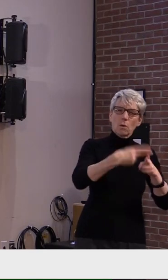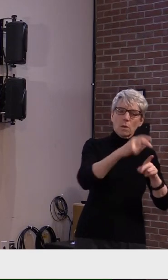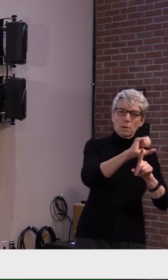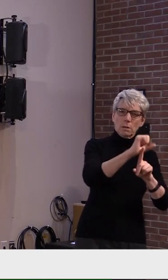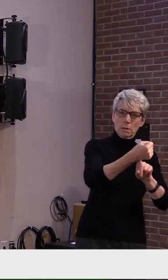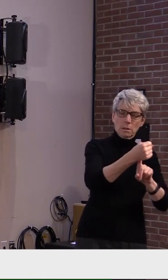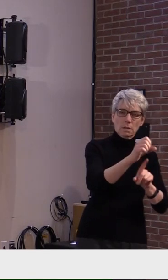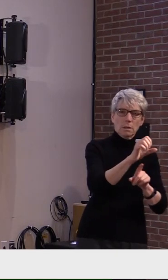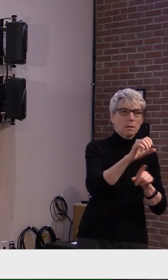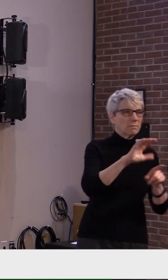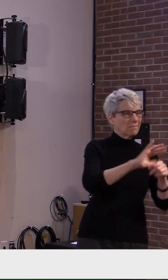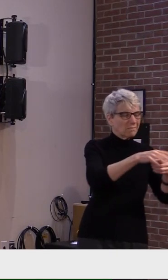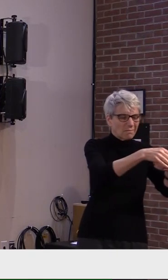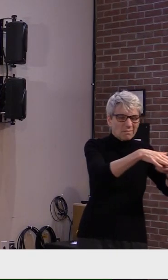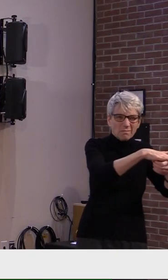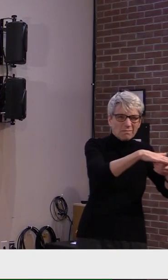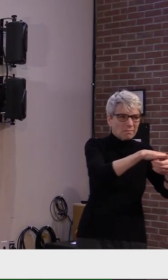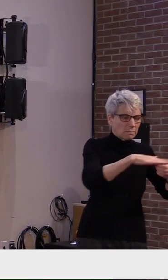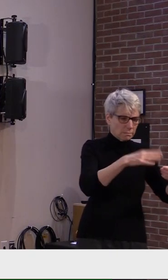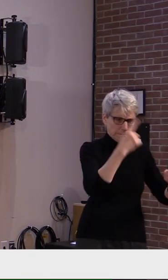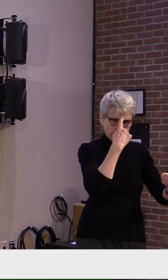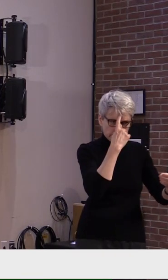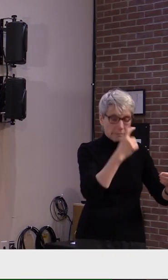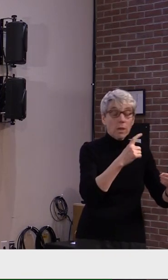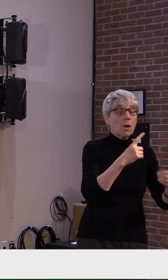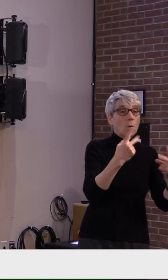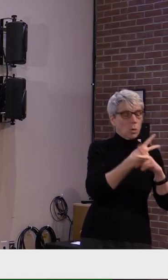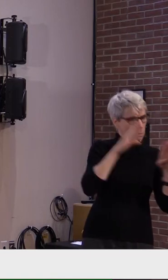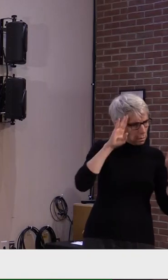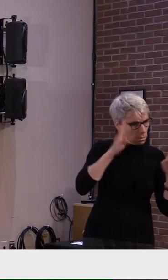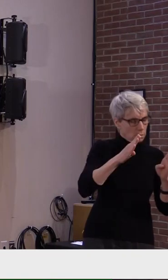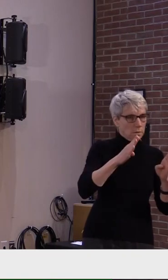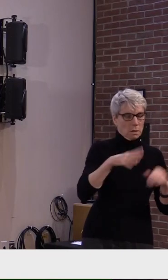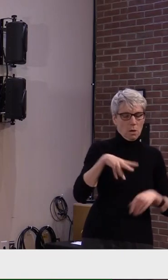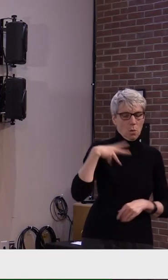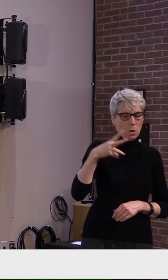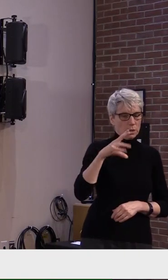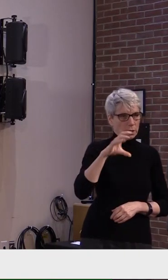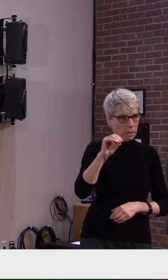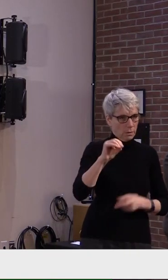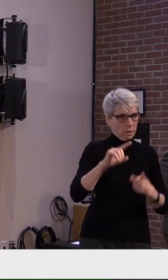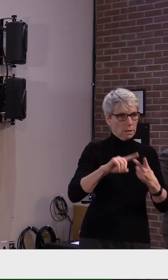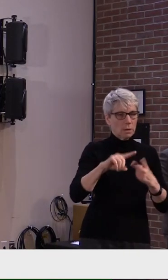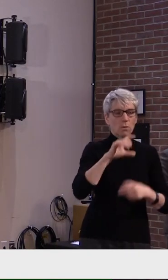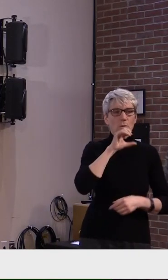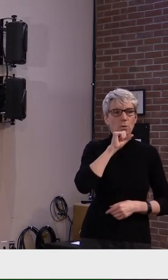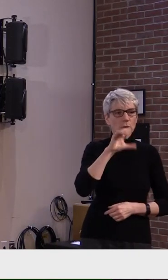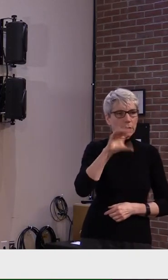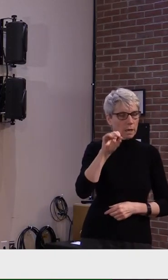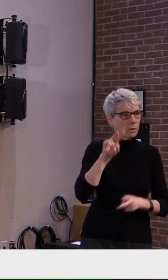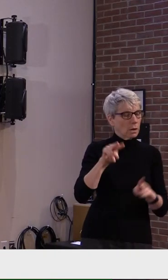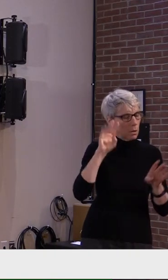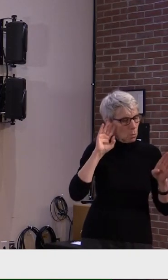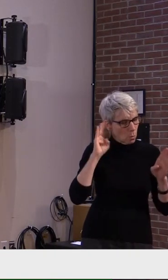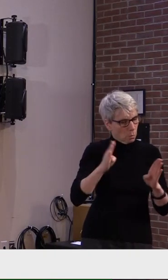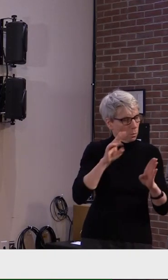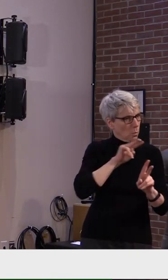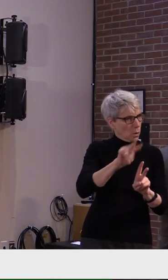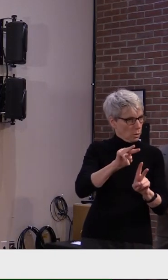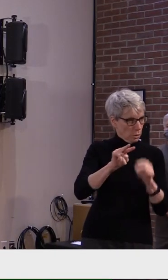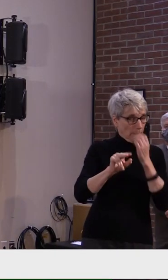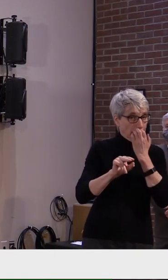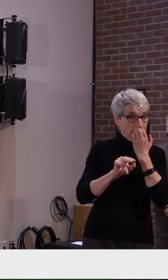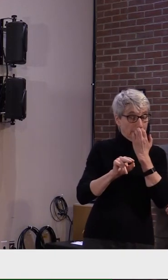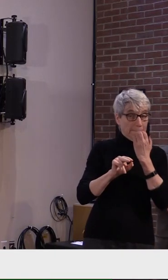We have called special attention to Orange and Washington counties in a press release yesterday. Those counties account